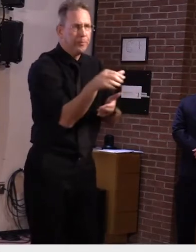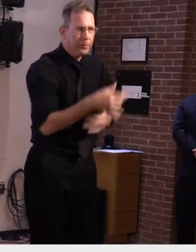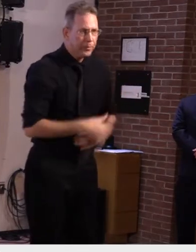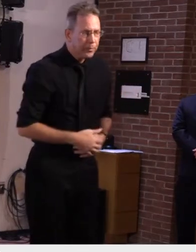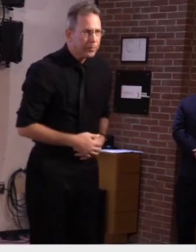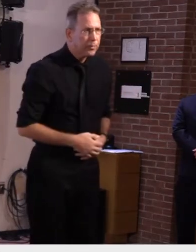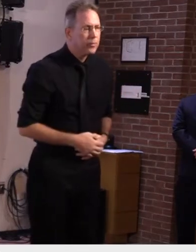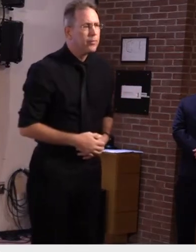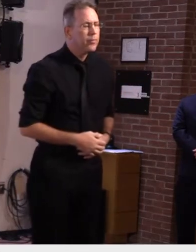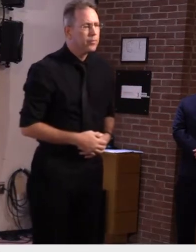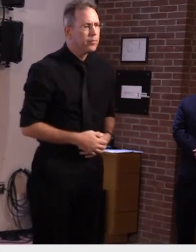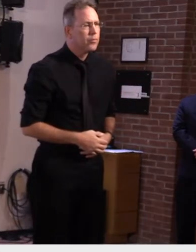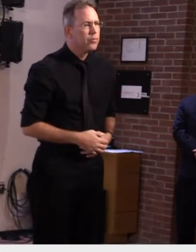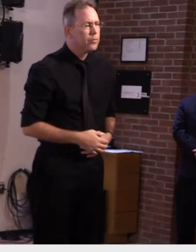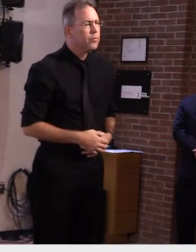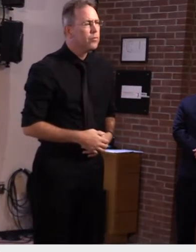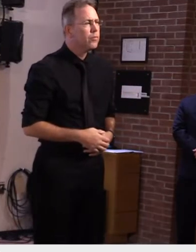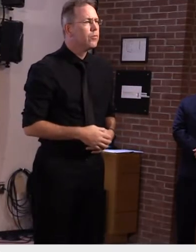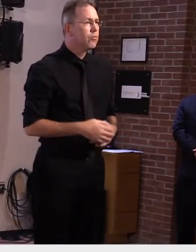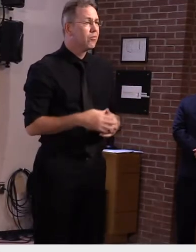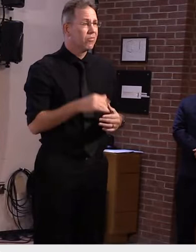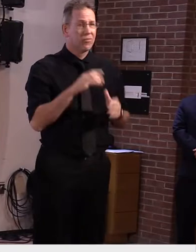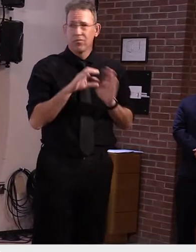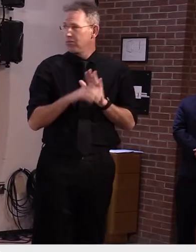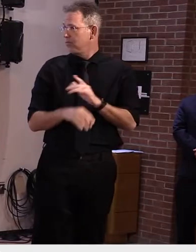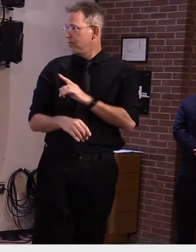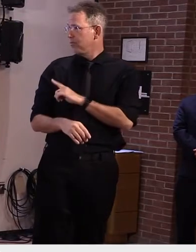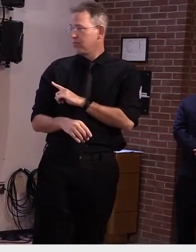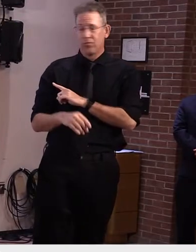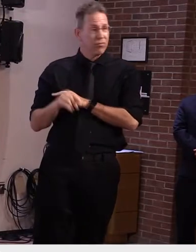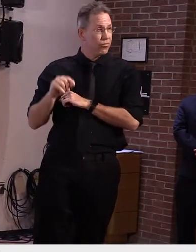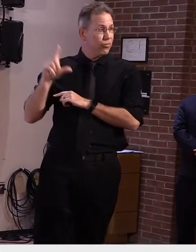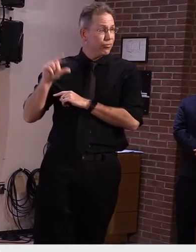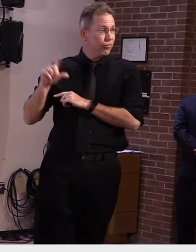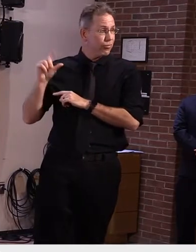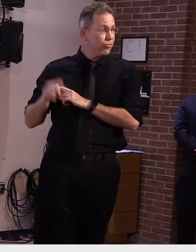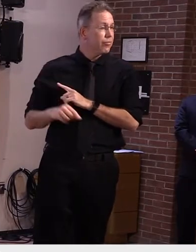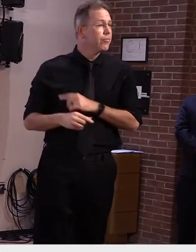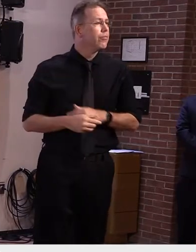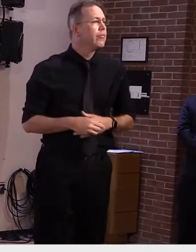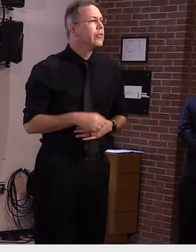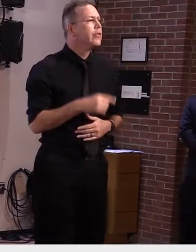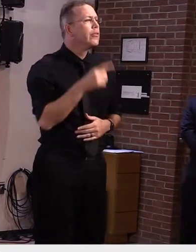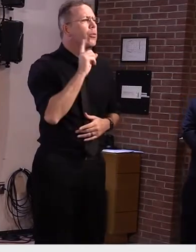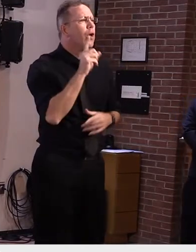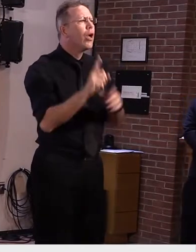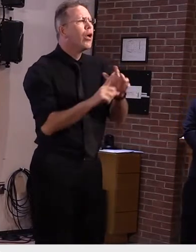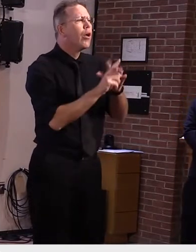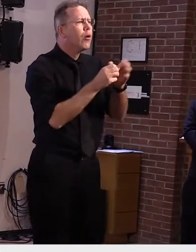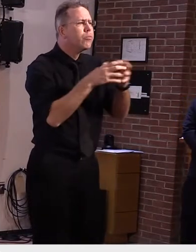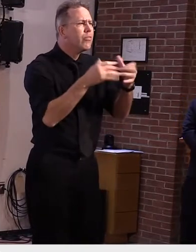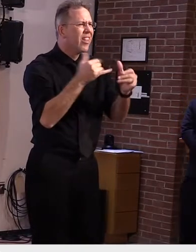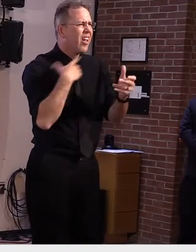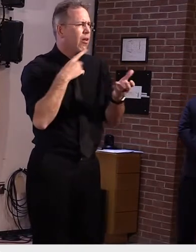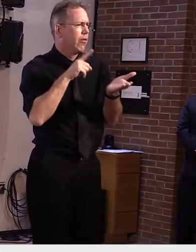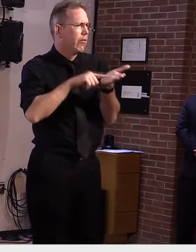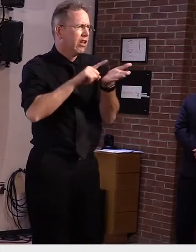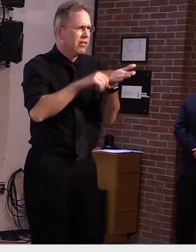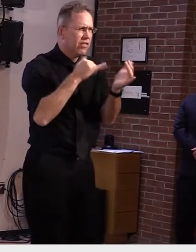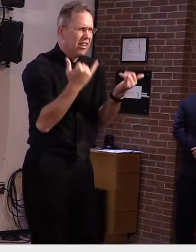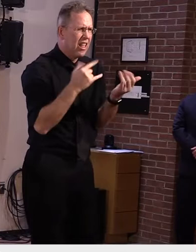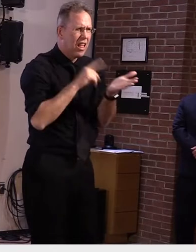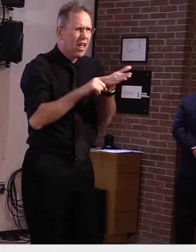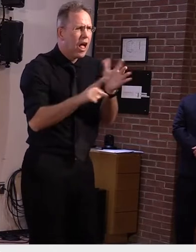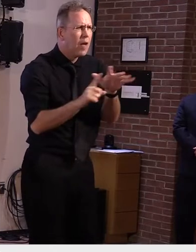As you can see on the slide, I'm going to talk about an outbreak that we've been investigating this week, an outbreak of